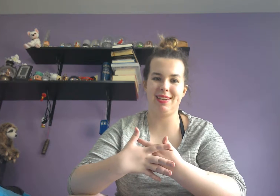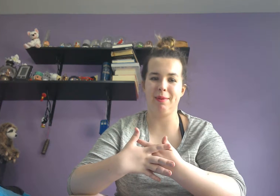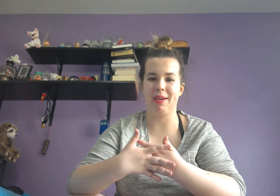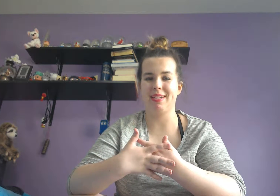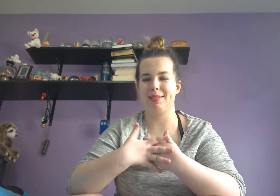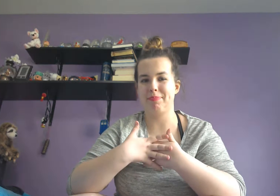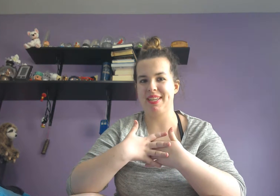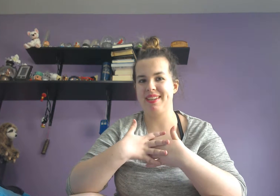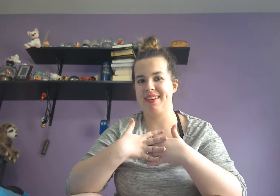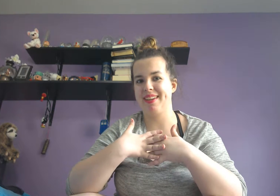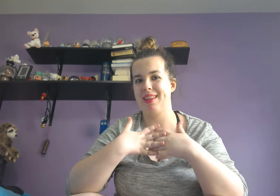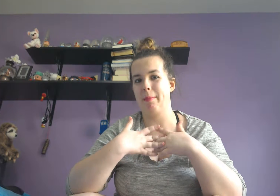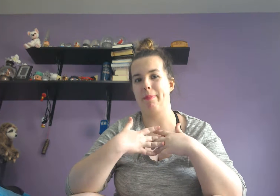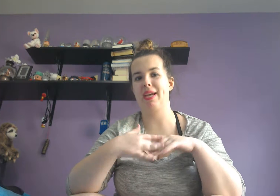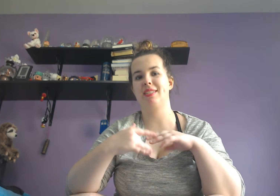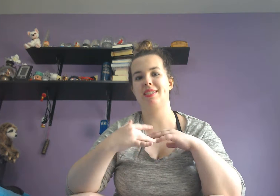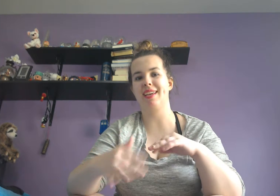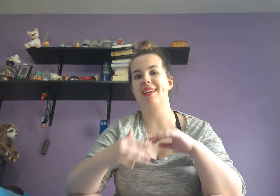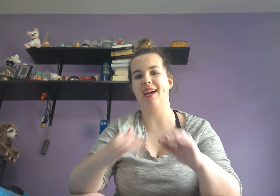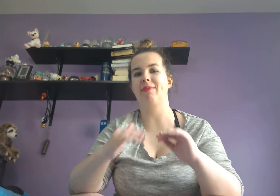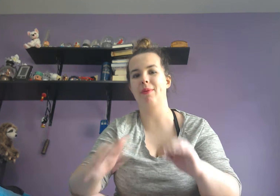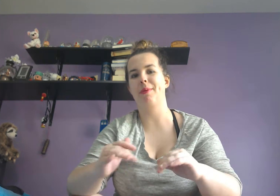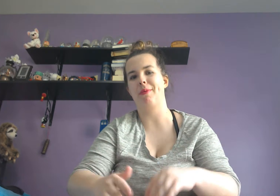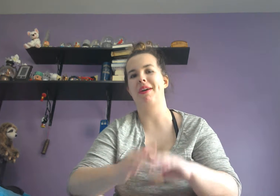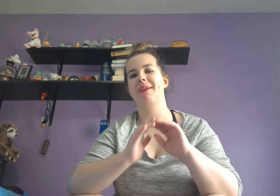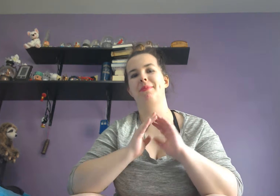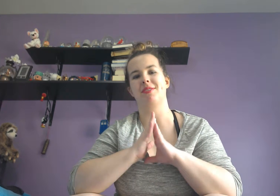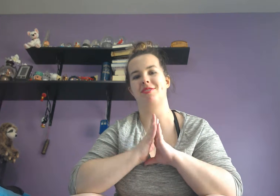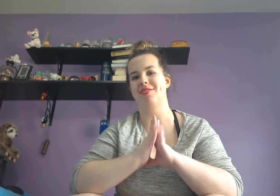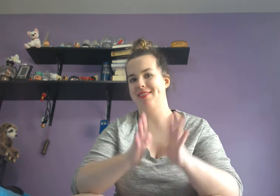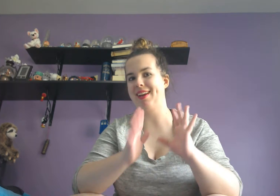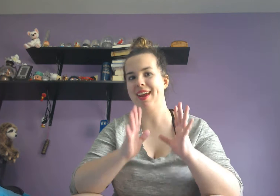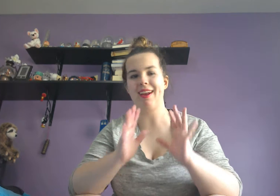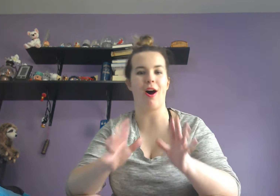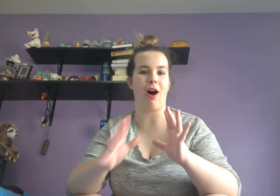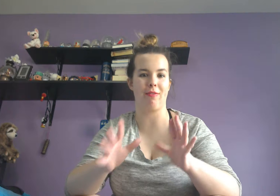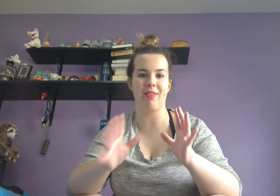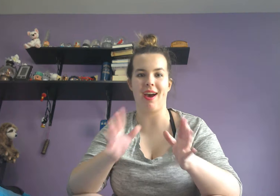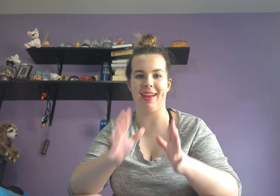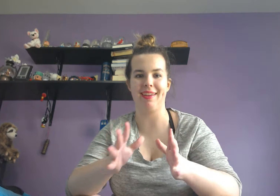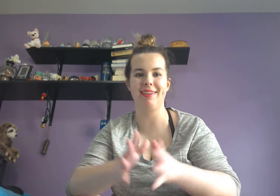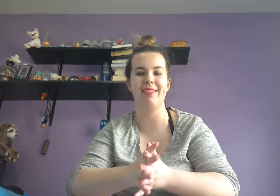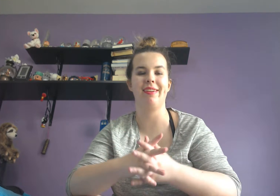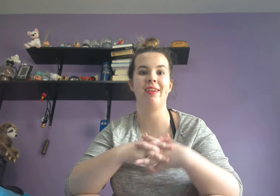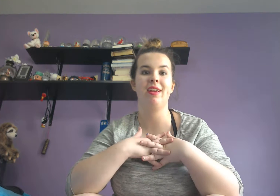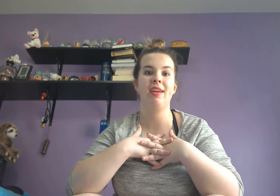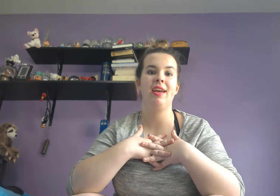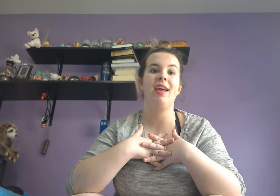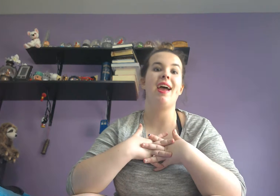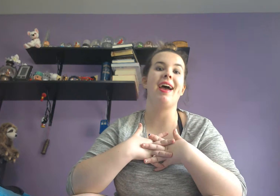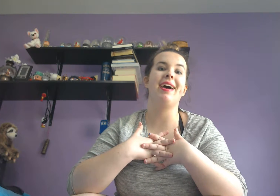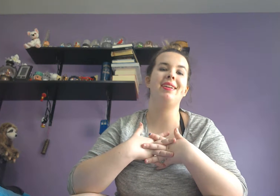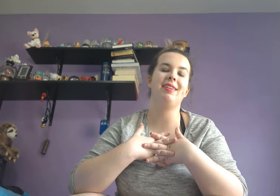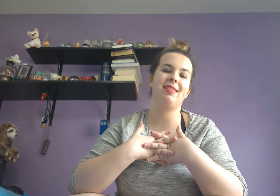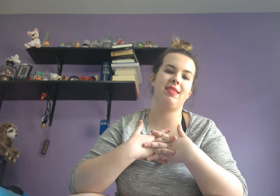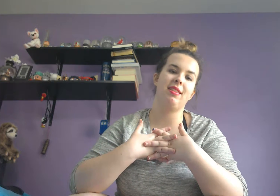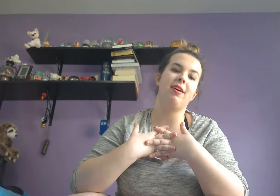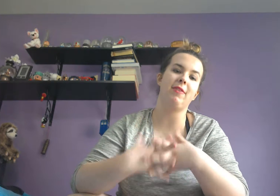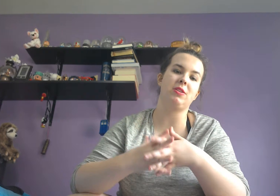see because basically the base thing that everyone wanted was just to get off the island and the eventual